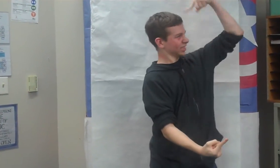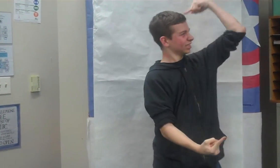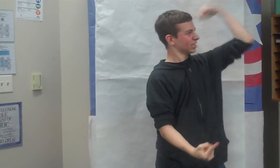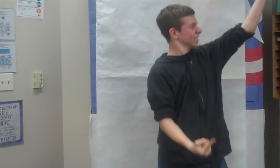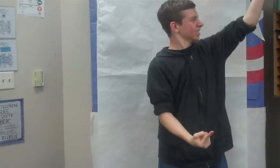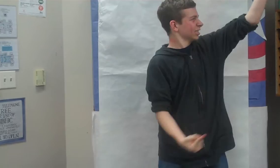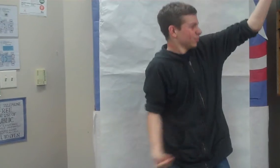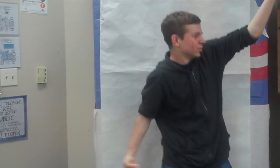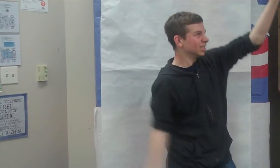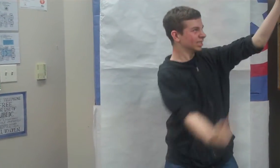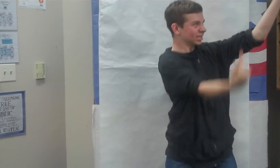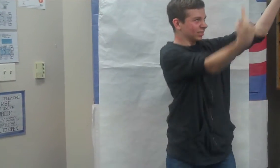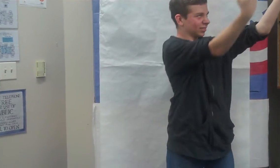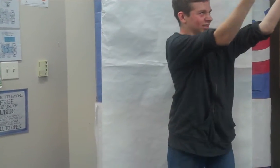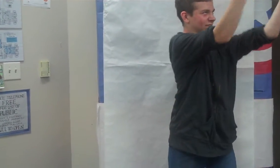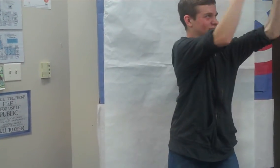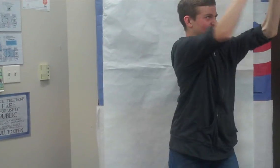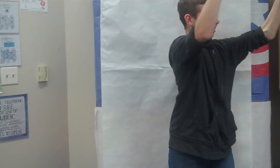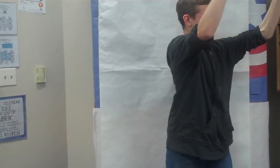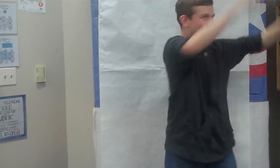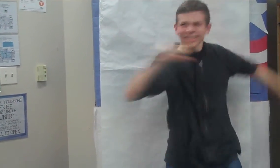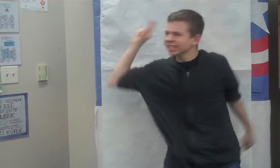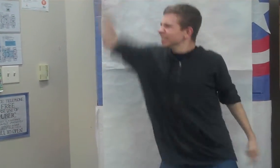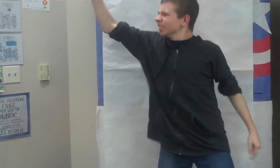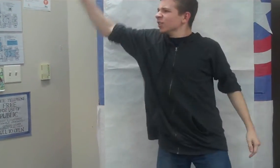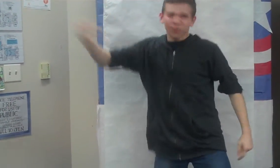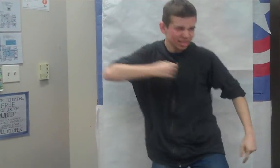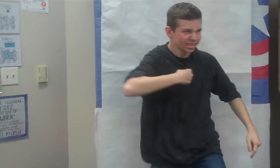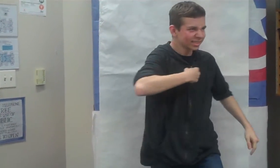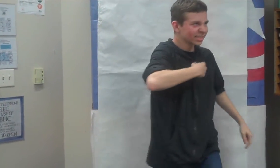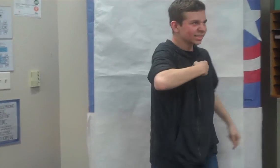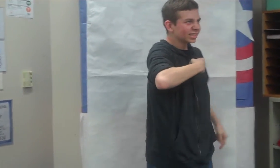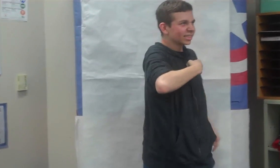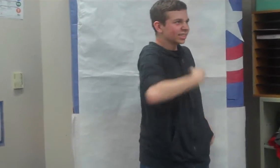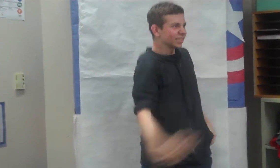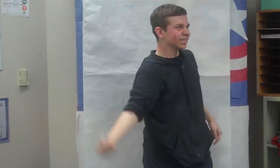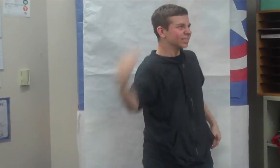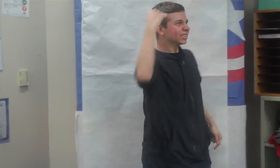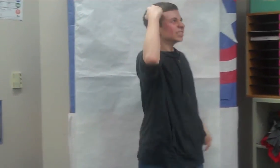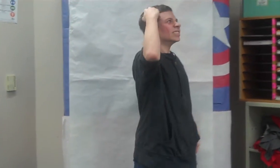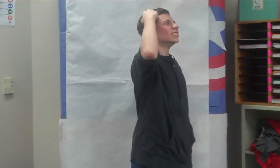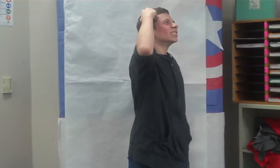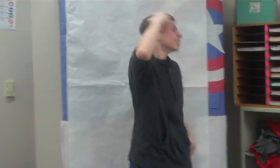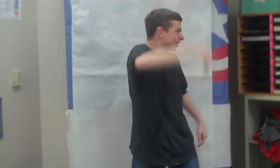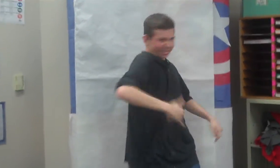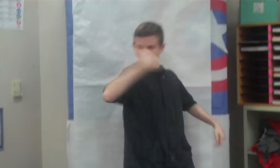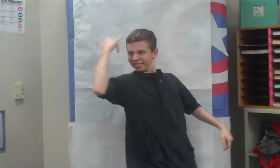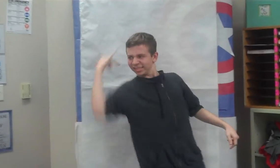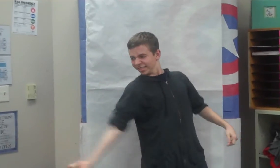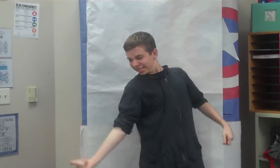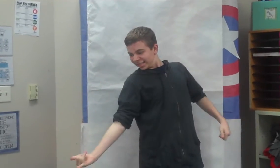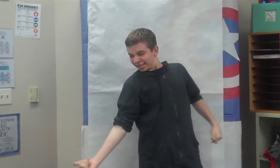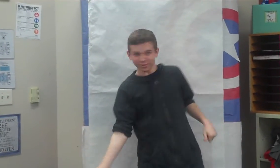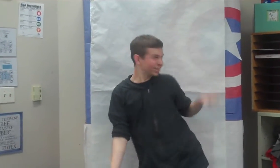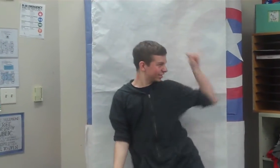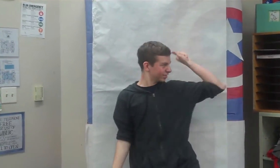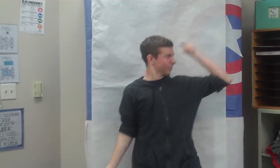Instead by my side I'll Oh, the cloud And